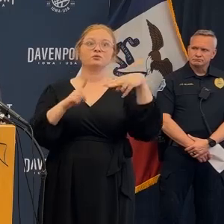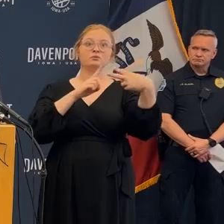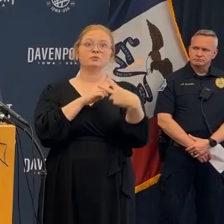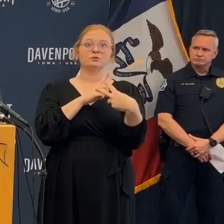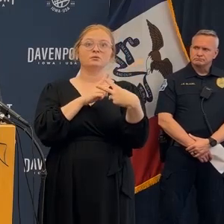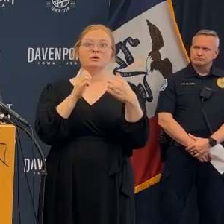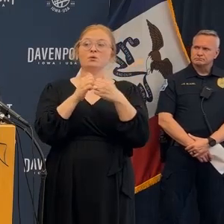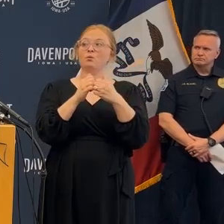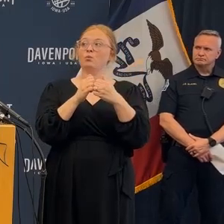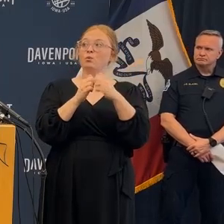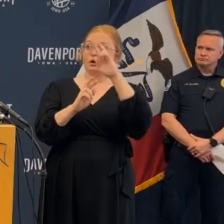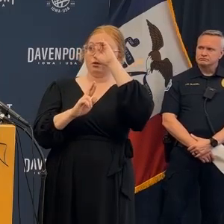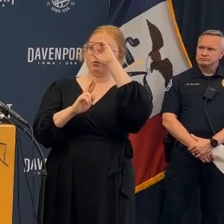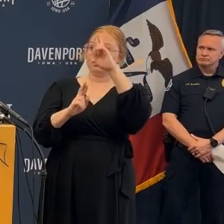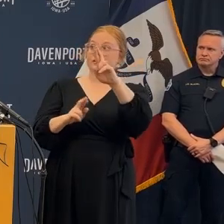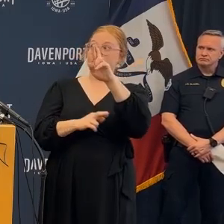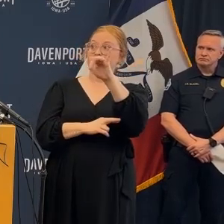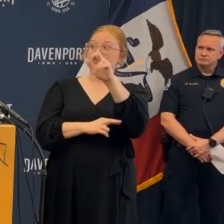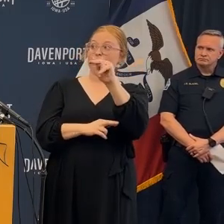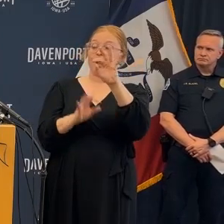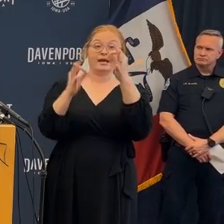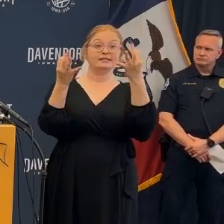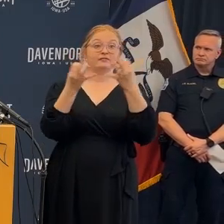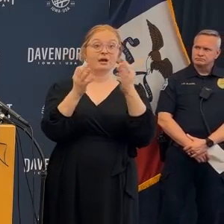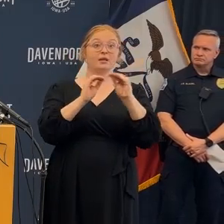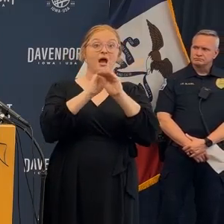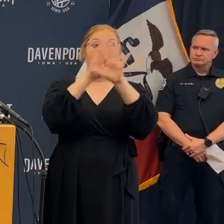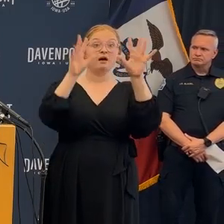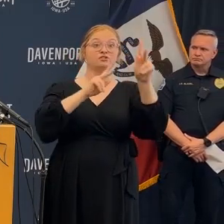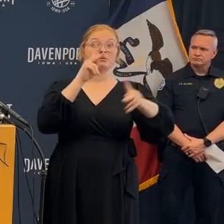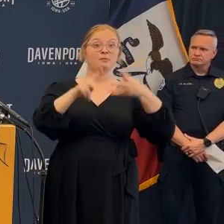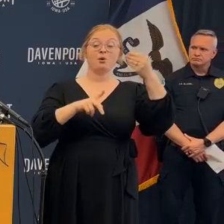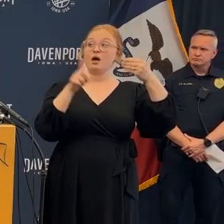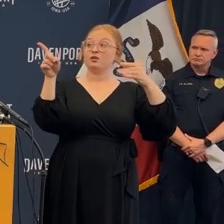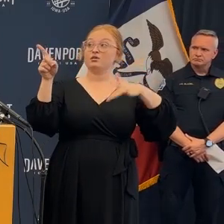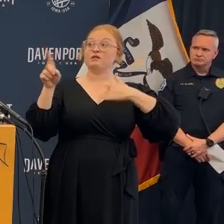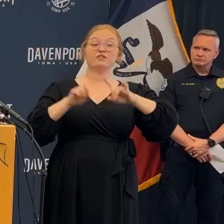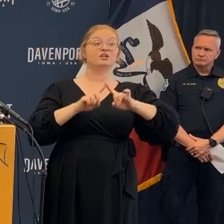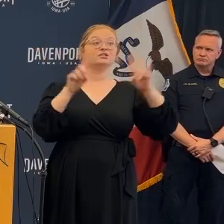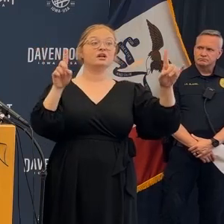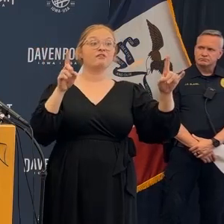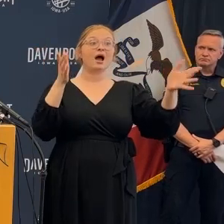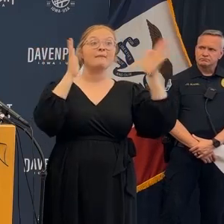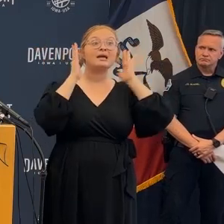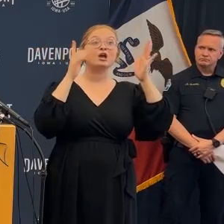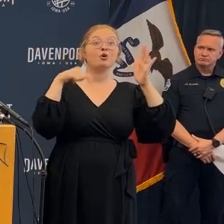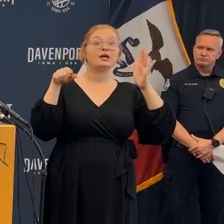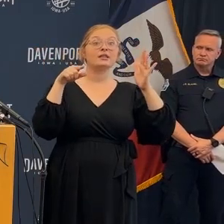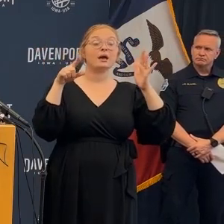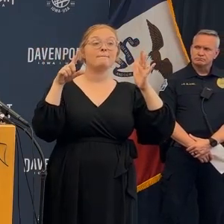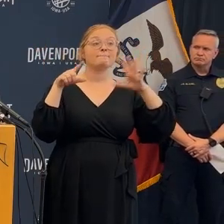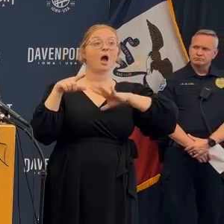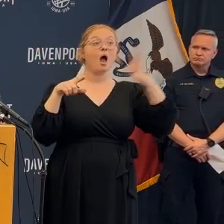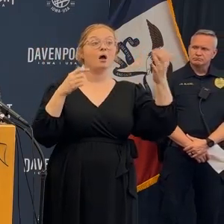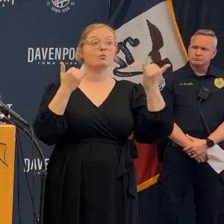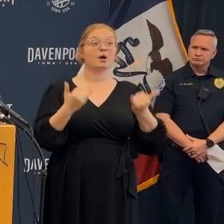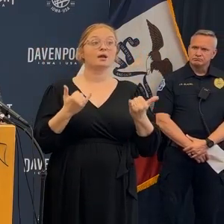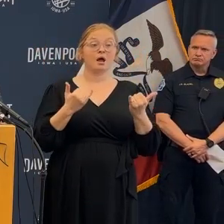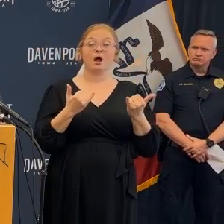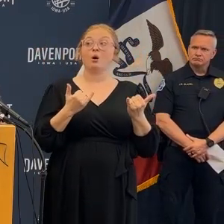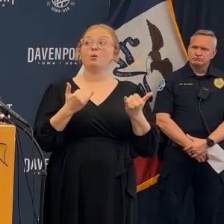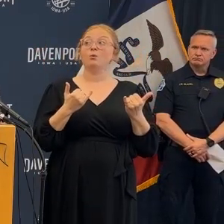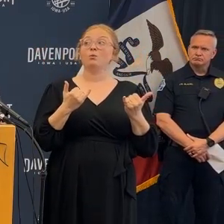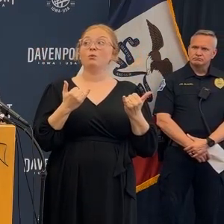and if there's anybody I need to direct or if you want particularly we'll do that thank you so much for getting your perspective